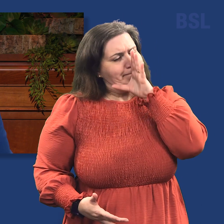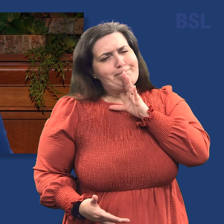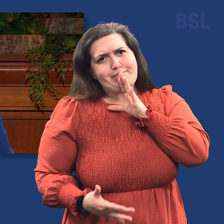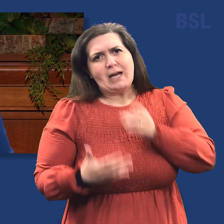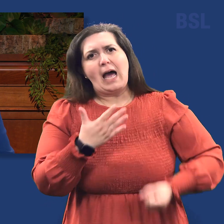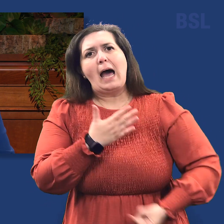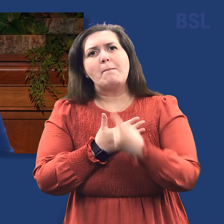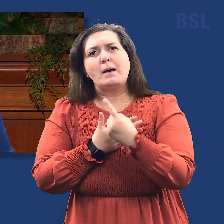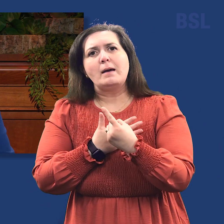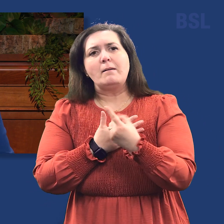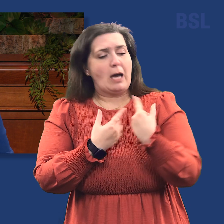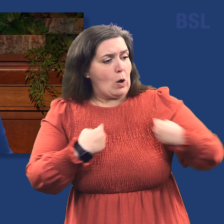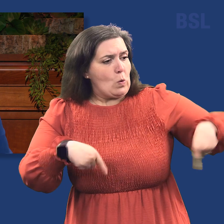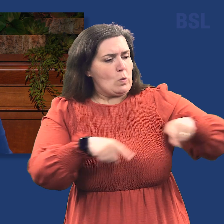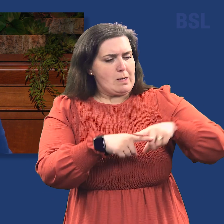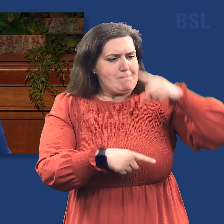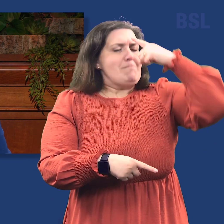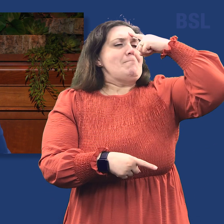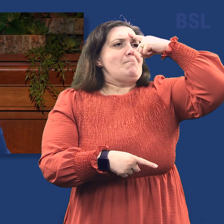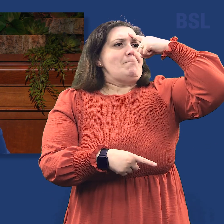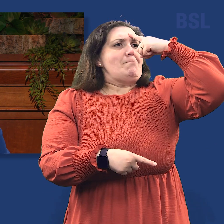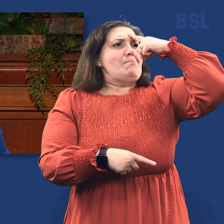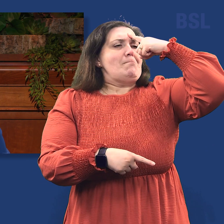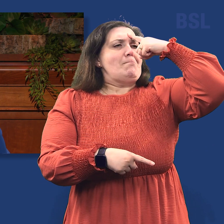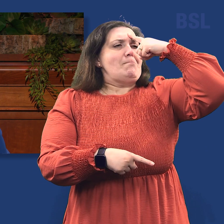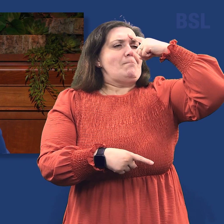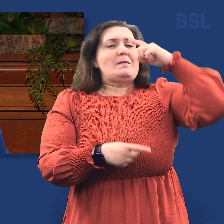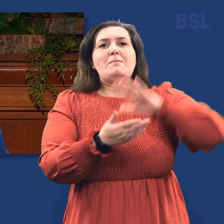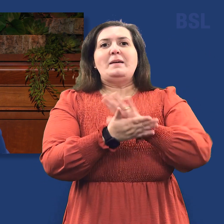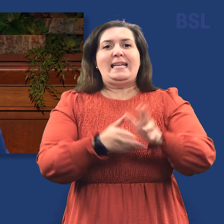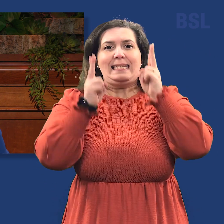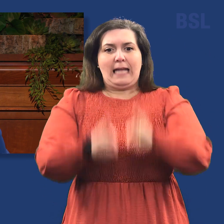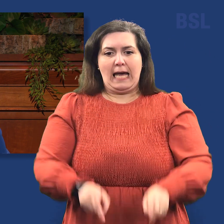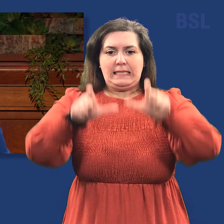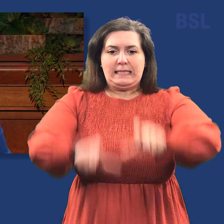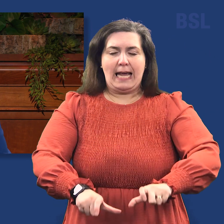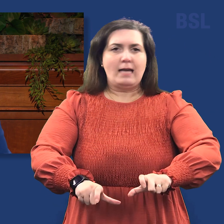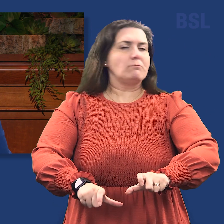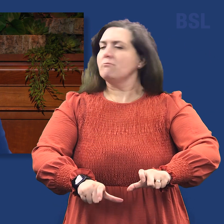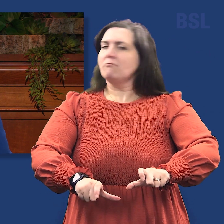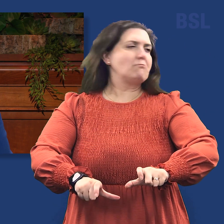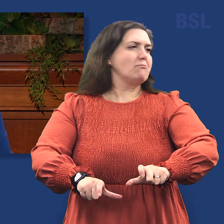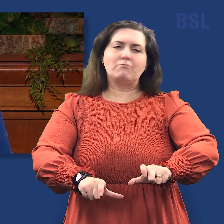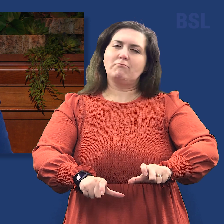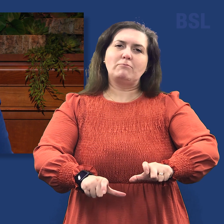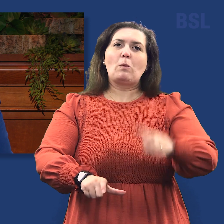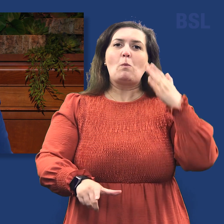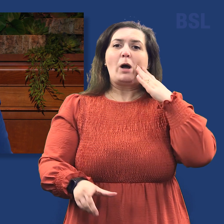But we hold to the understanding that no one ever really dies. Despite our anguish when George's physical